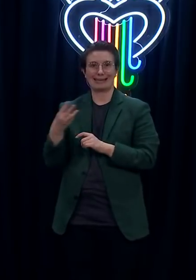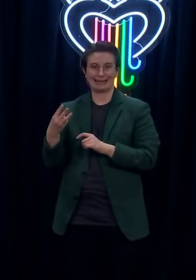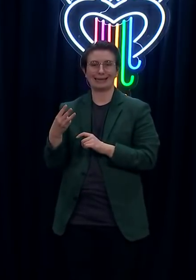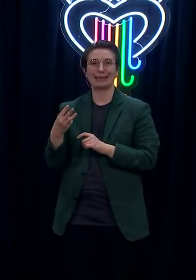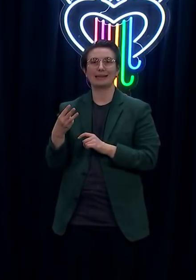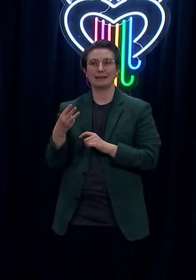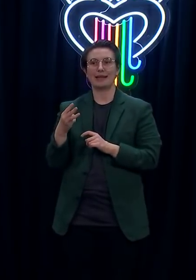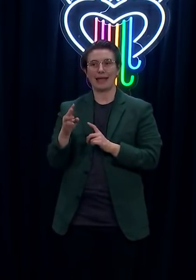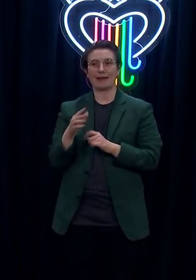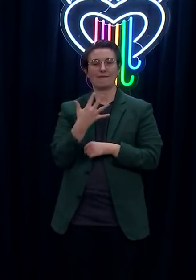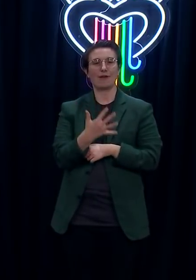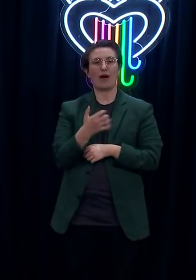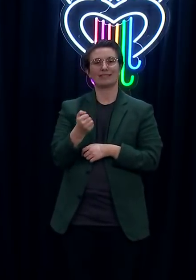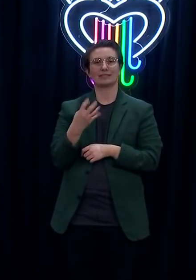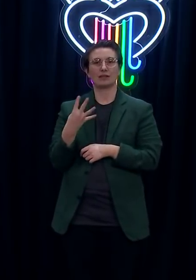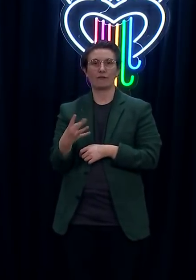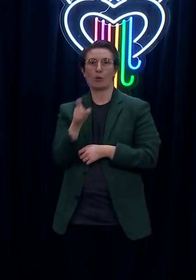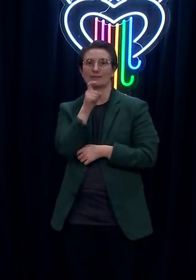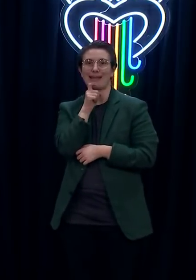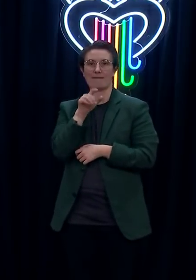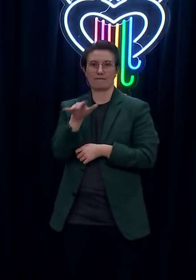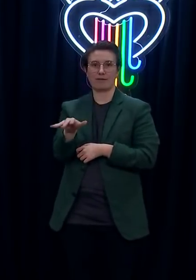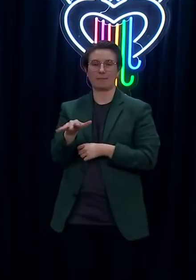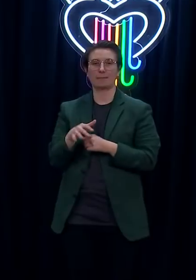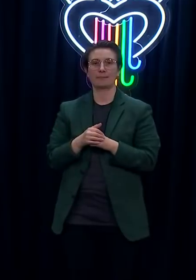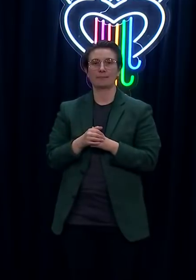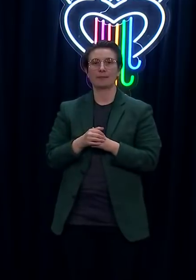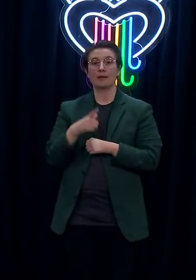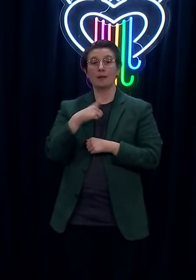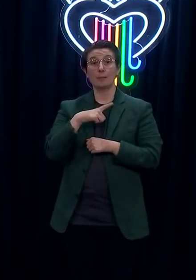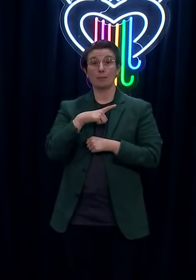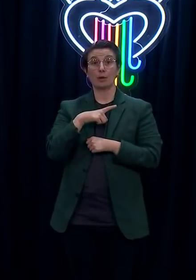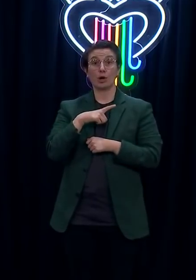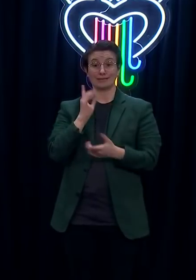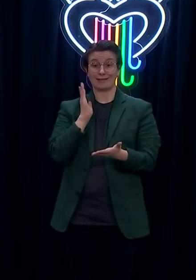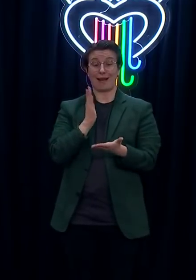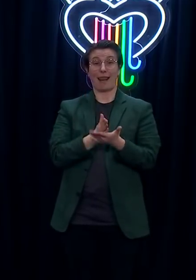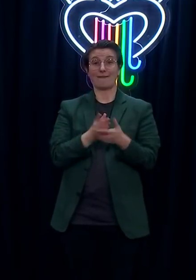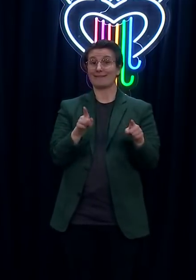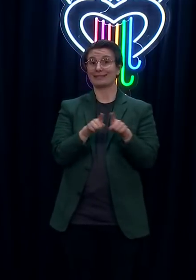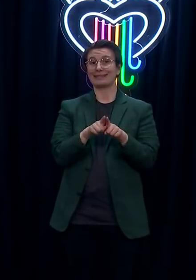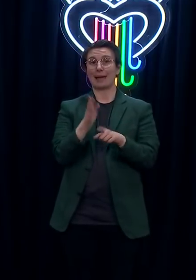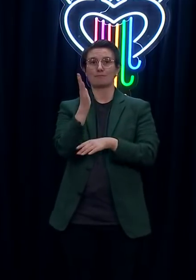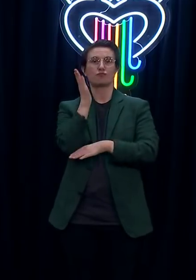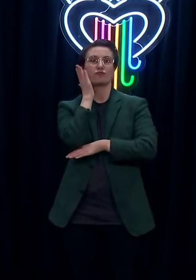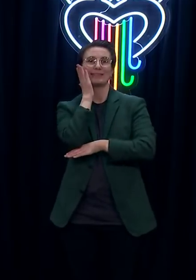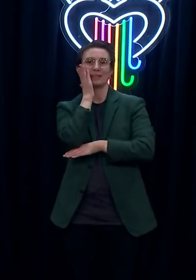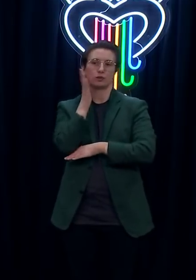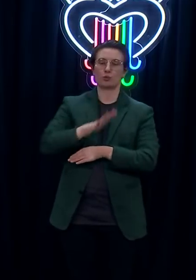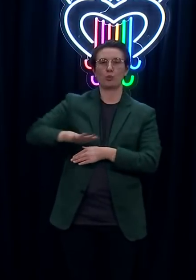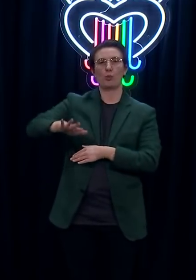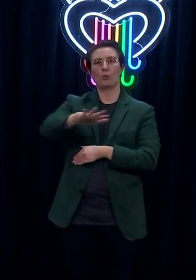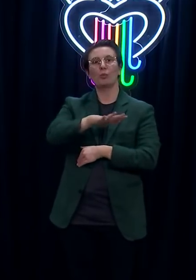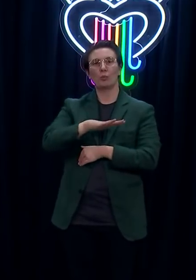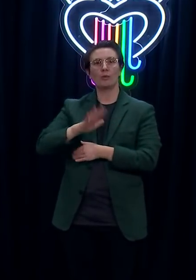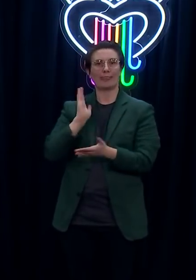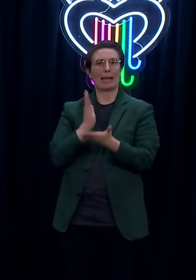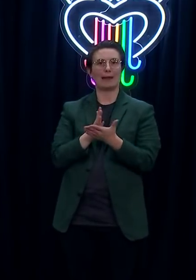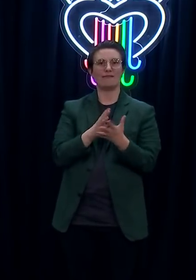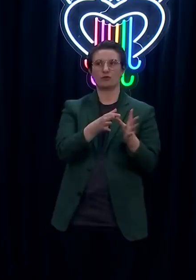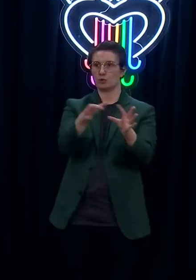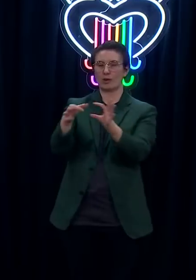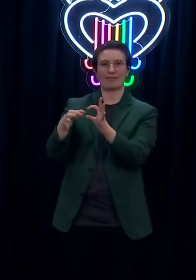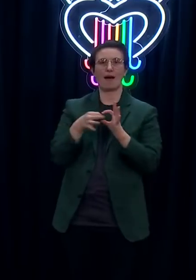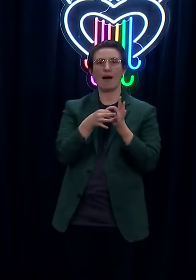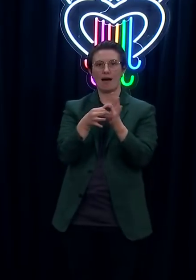because we've got individuals in a residential environment, they are high-risk individuals, so they have been part of the planned vaccine rollout. You